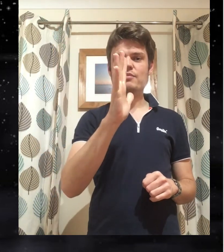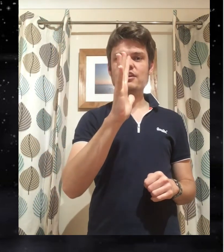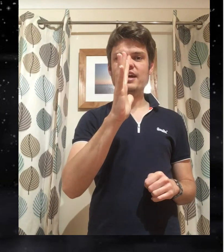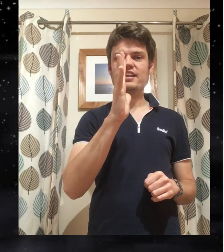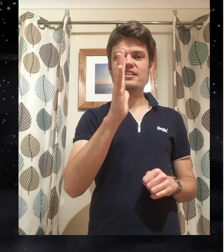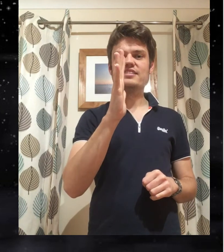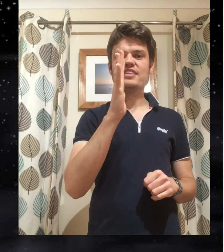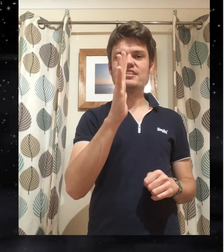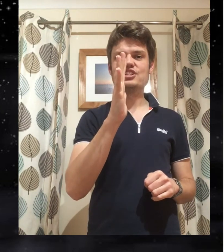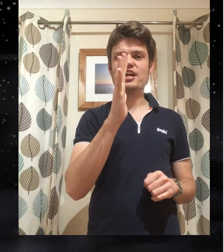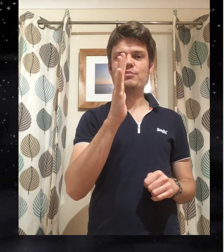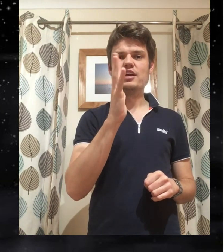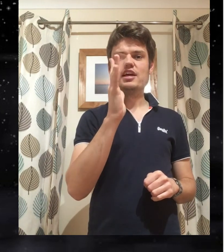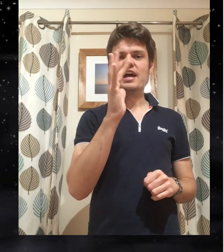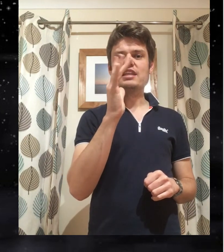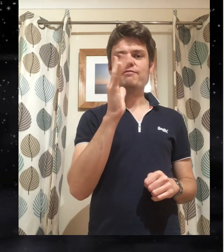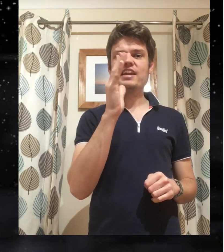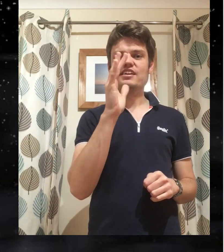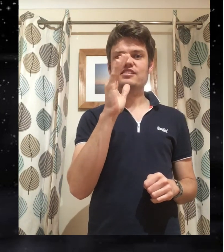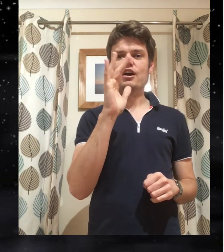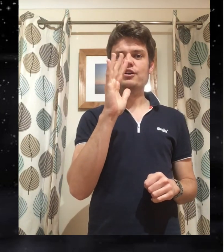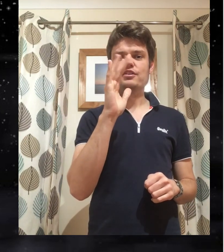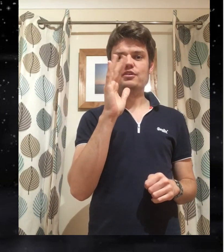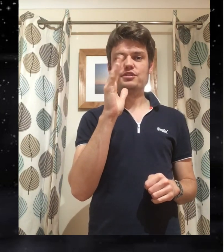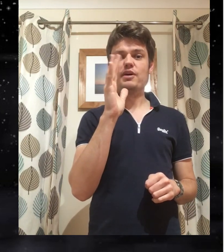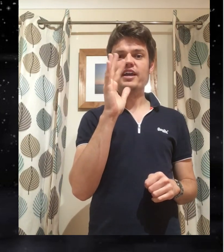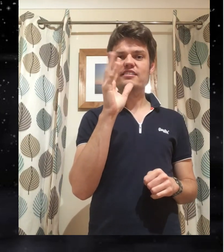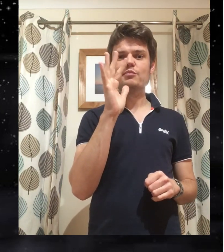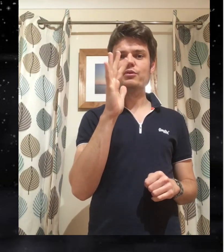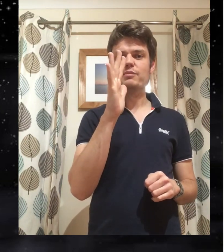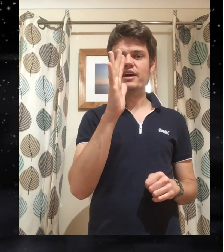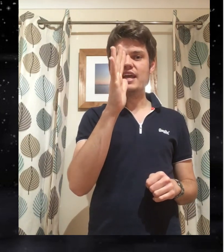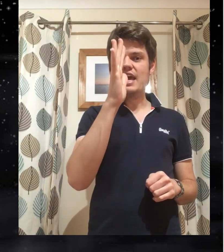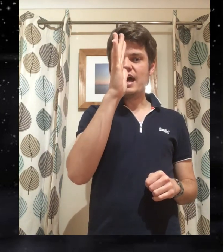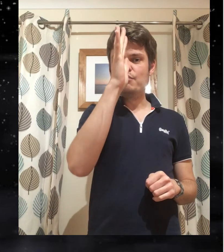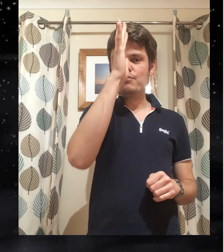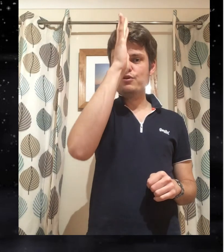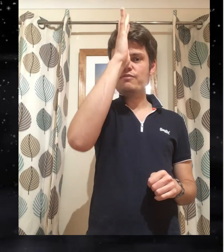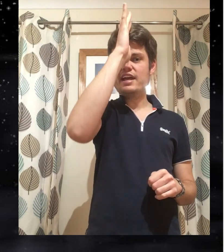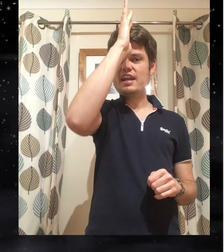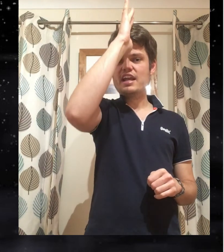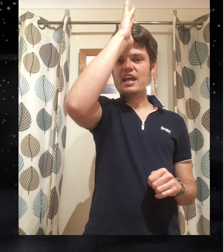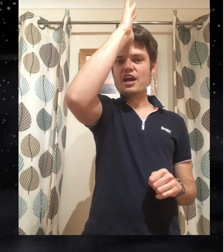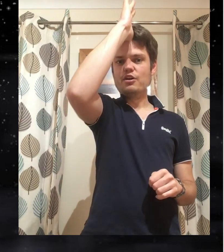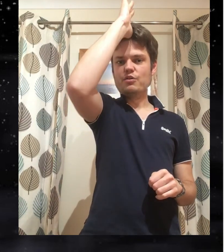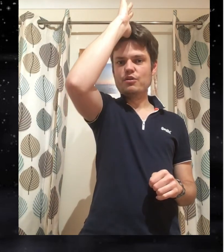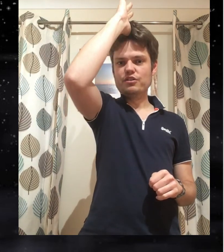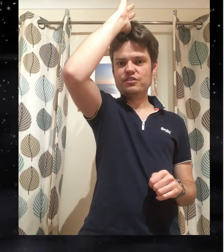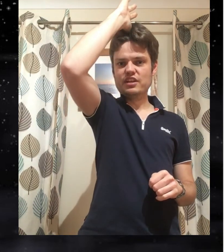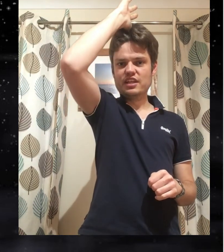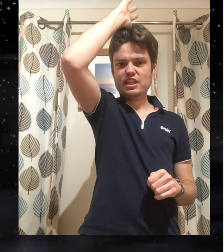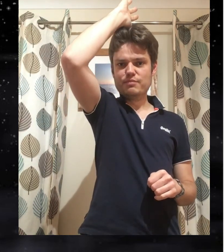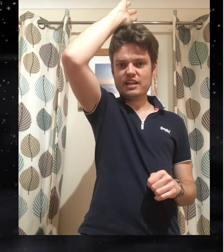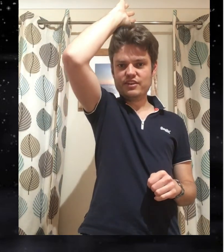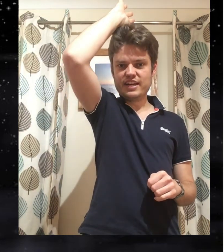so make your hand into this shape and the fingers are your spikes of the porcupine and move it across